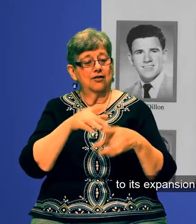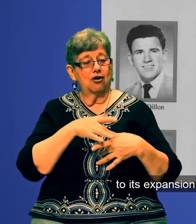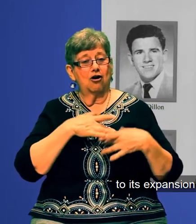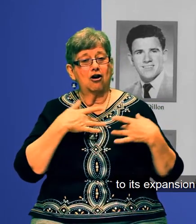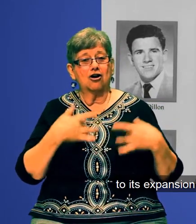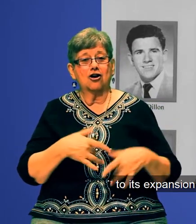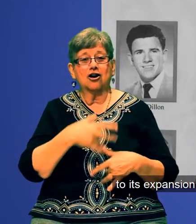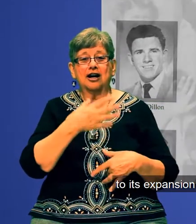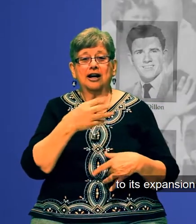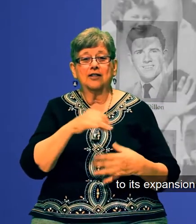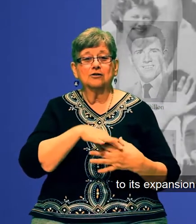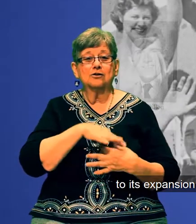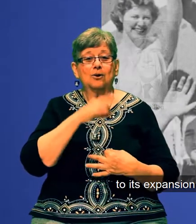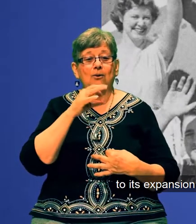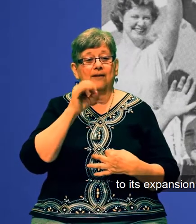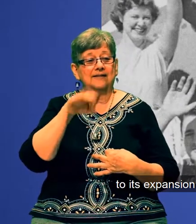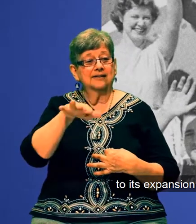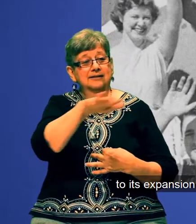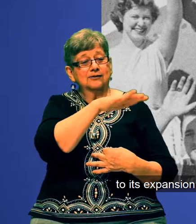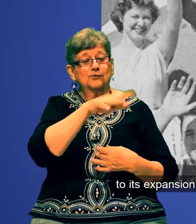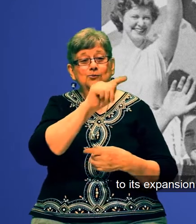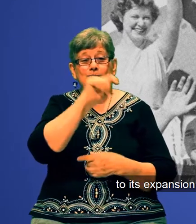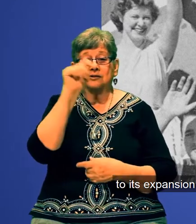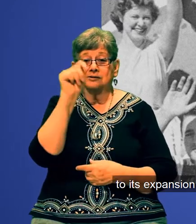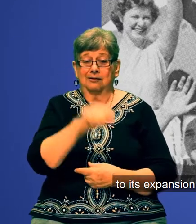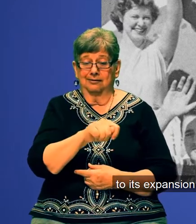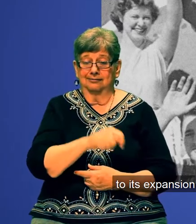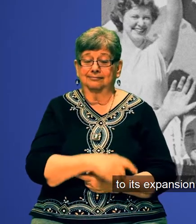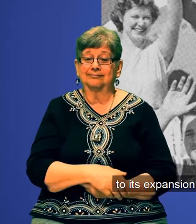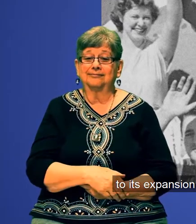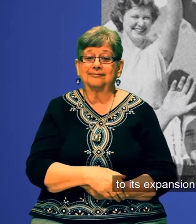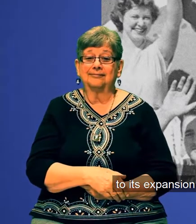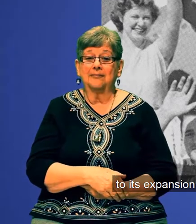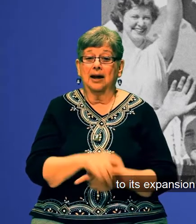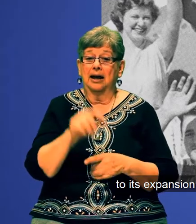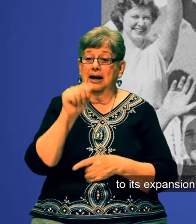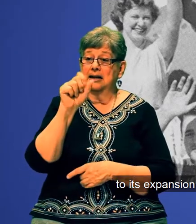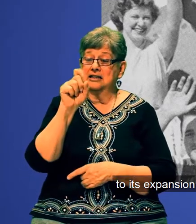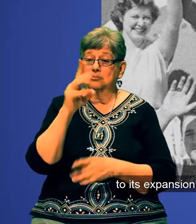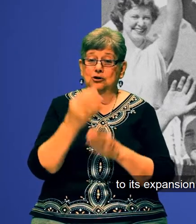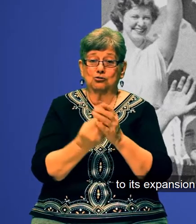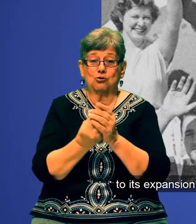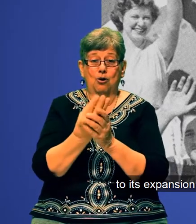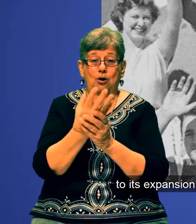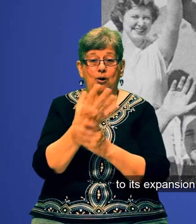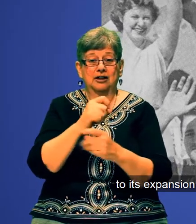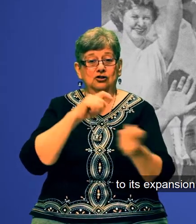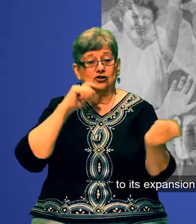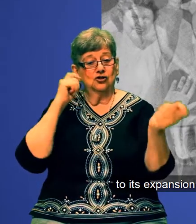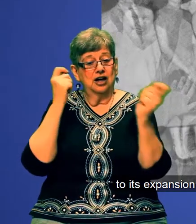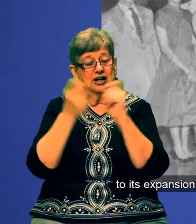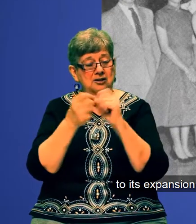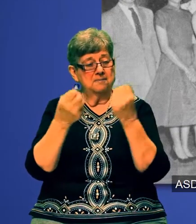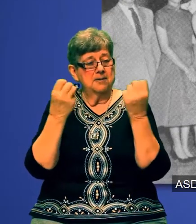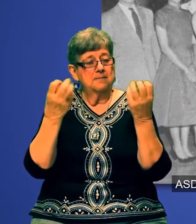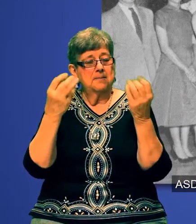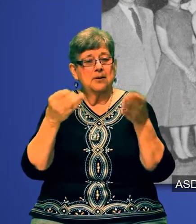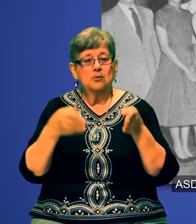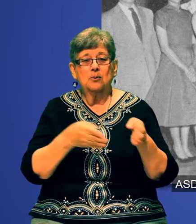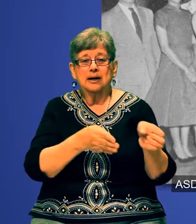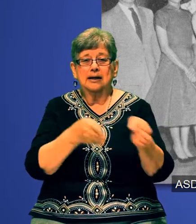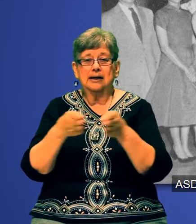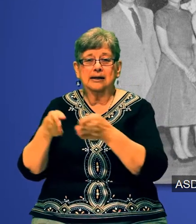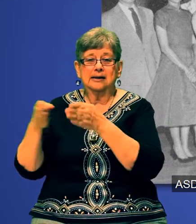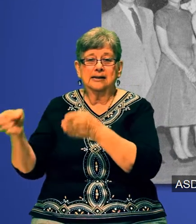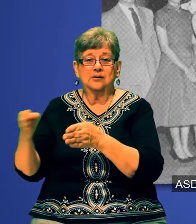expansion within the heart and soul of Metropolitan Tucson. ASDB has grown